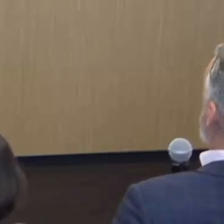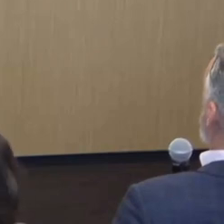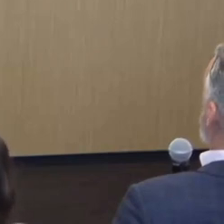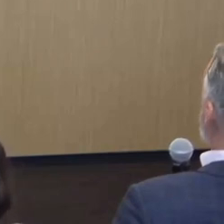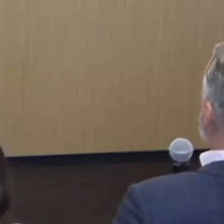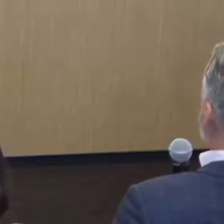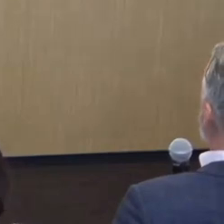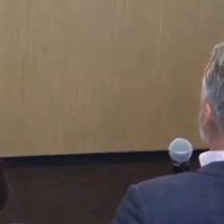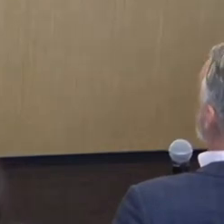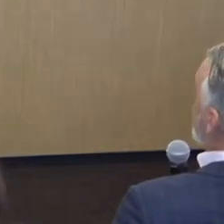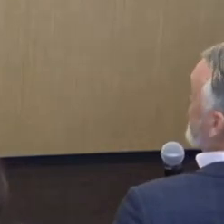introduction, Amy.